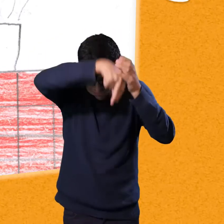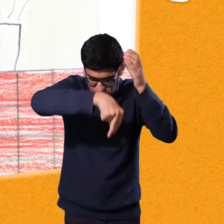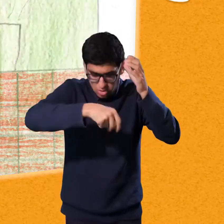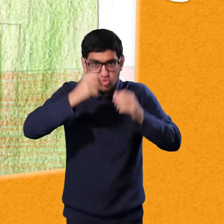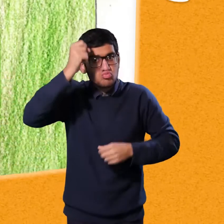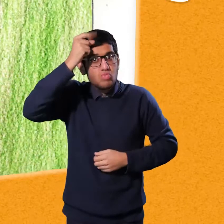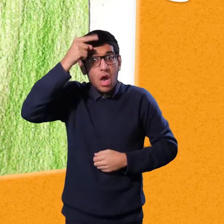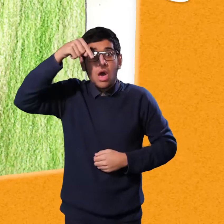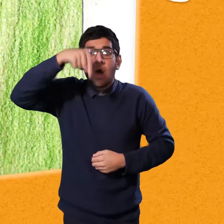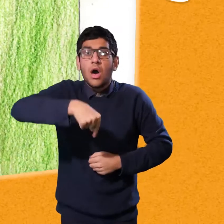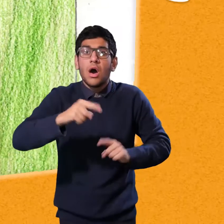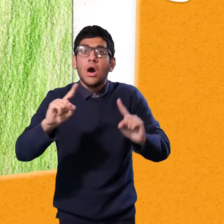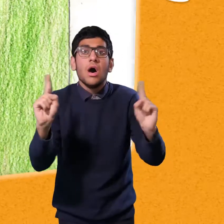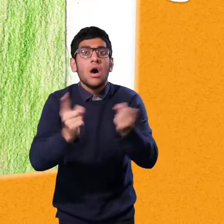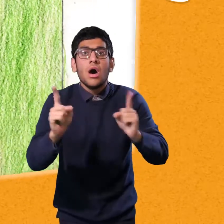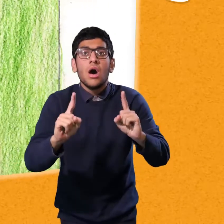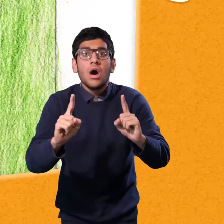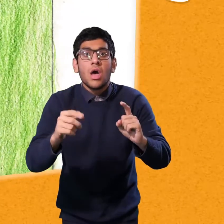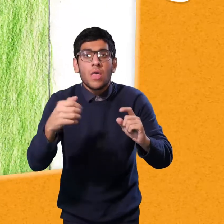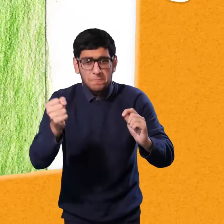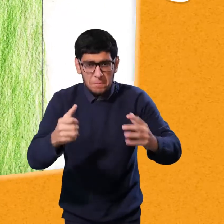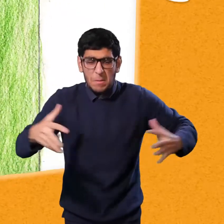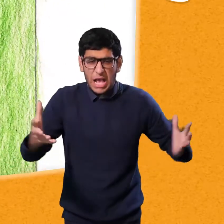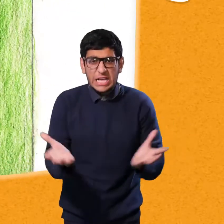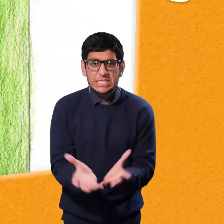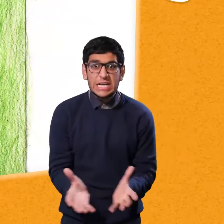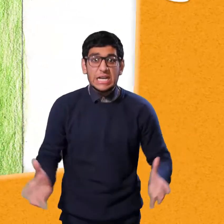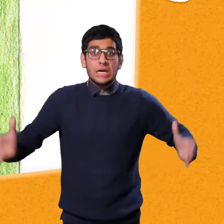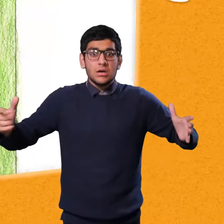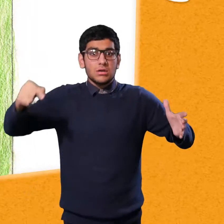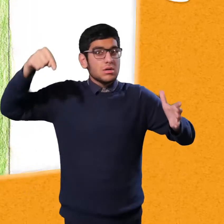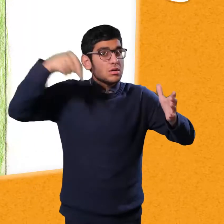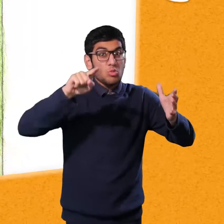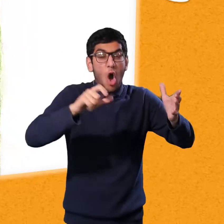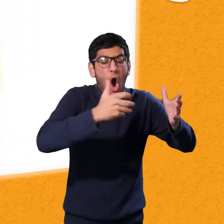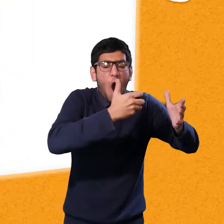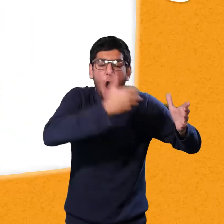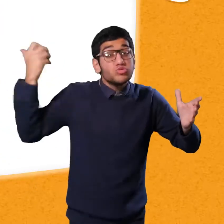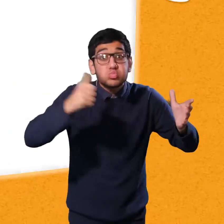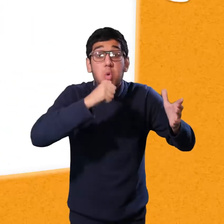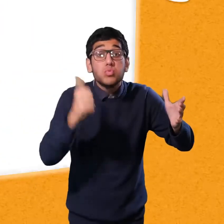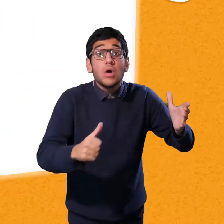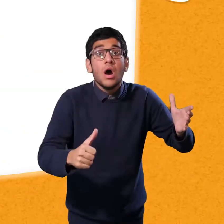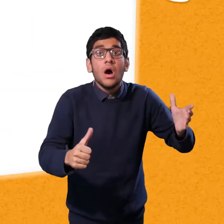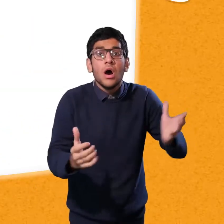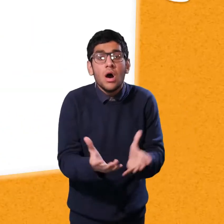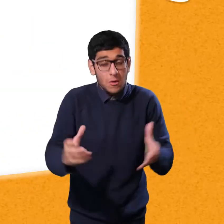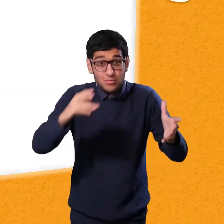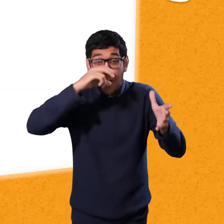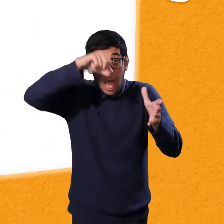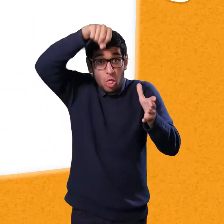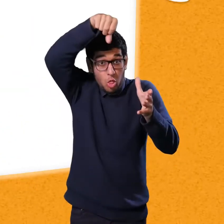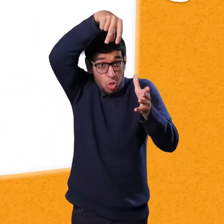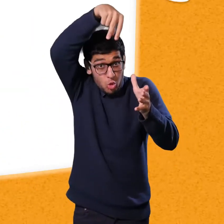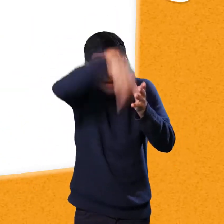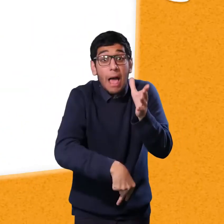for these pigs. Shut down the chimney. But he didn't realise there's a great big cooking pot with hot water there